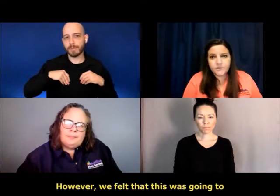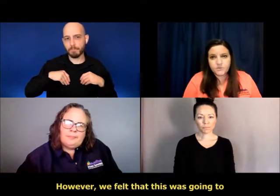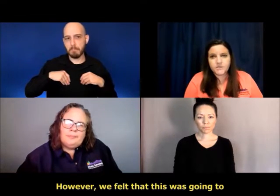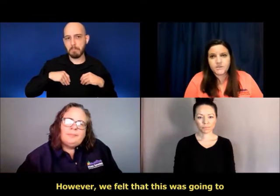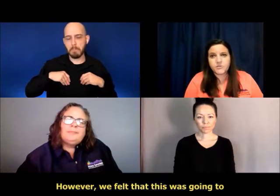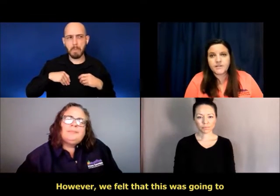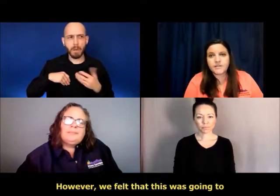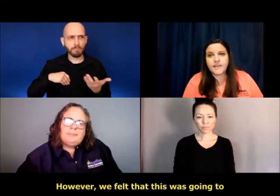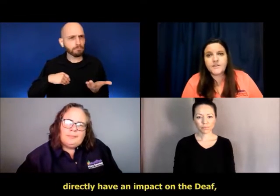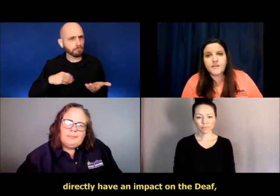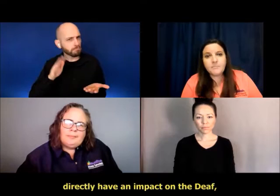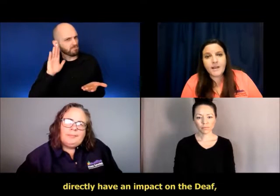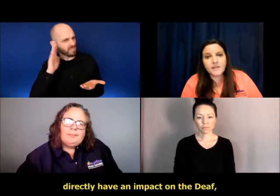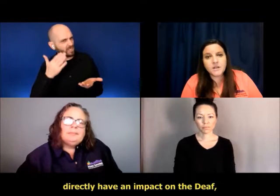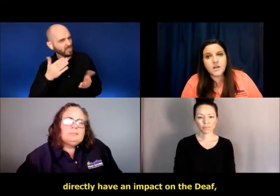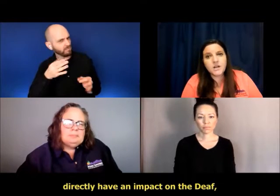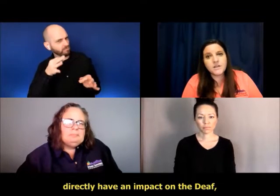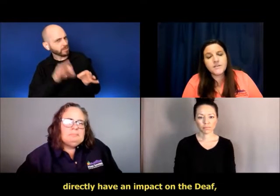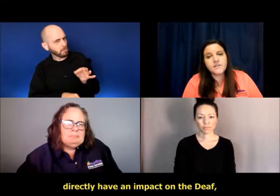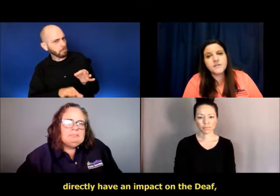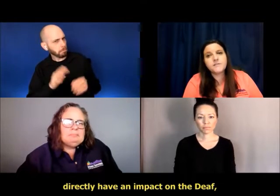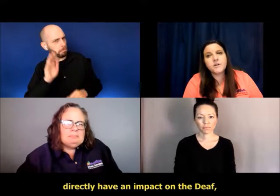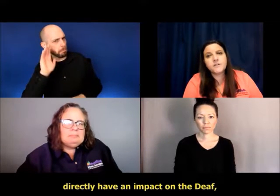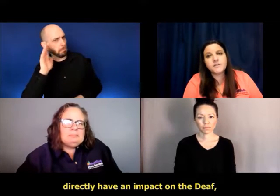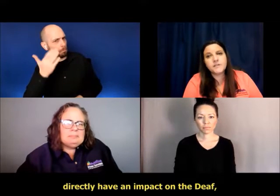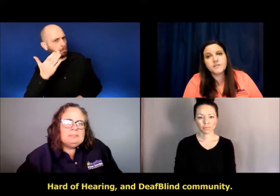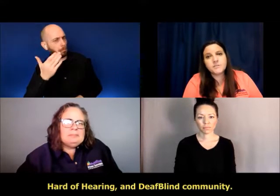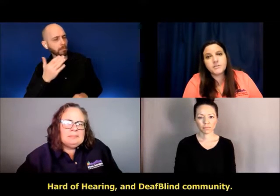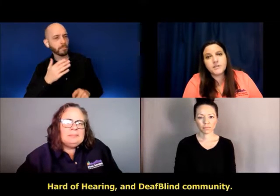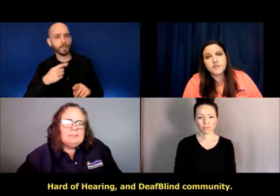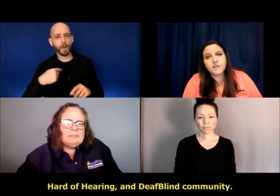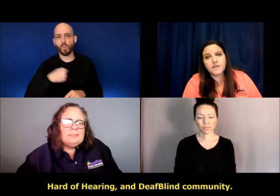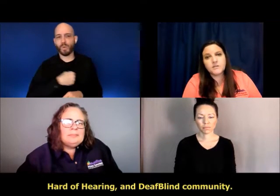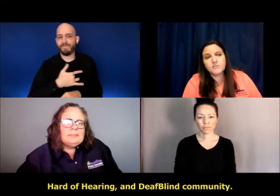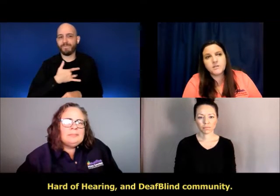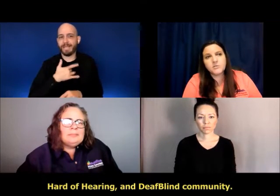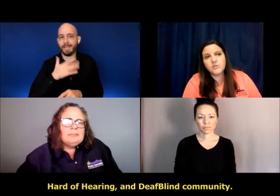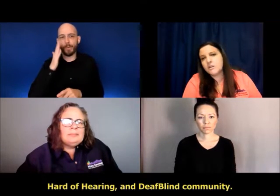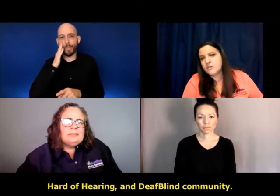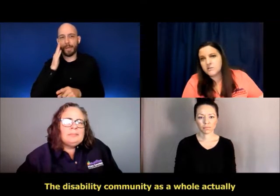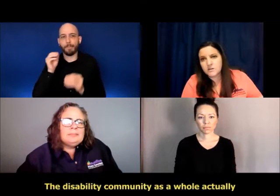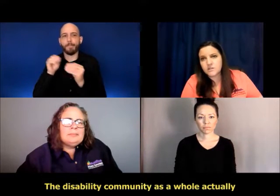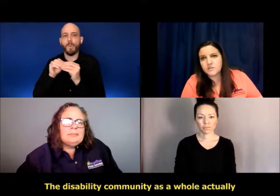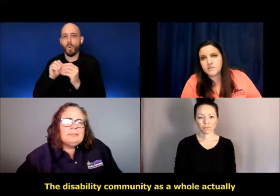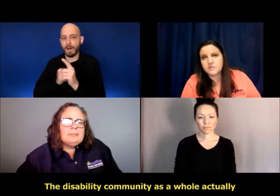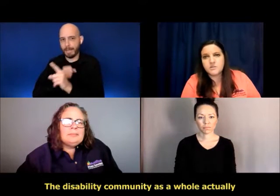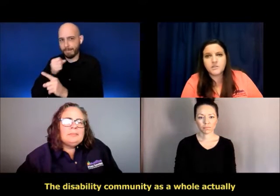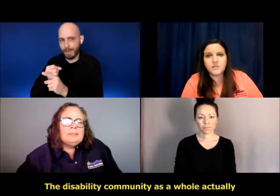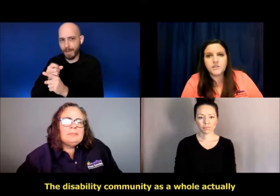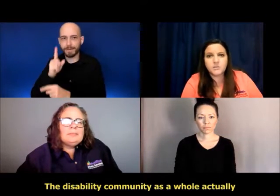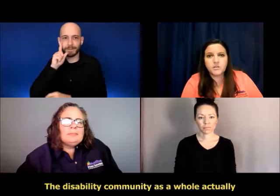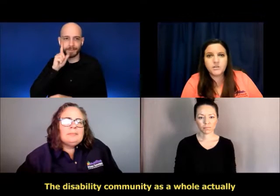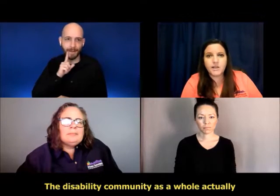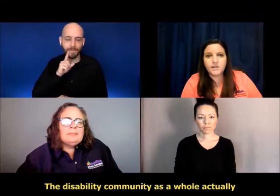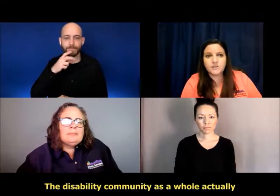felt that this was going to directly have an impact on the deaf hard of hearing and deaf blind, um, community, the disability community as